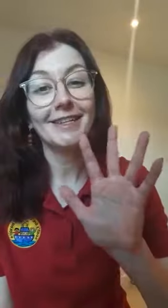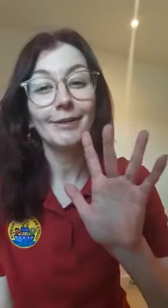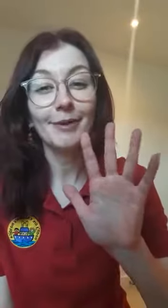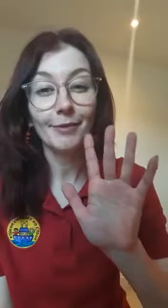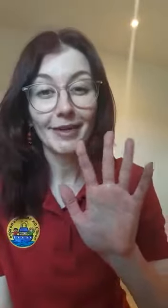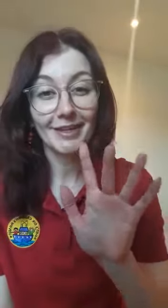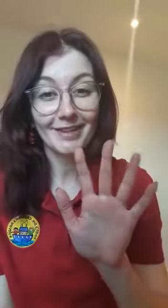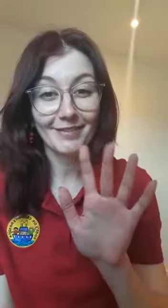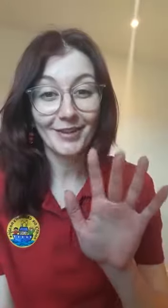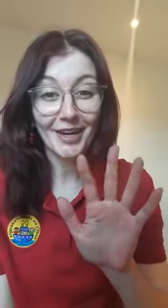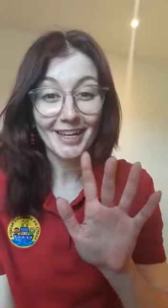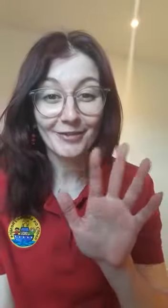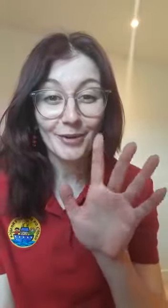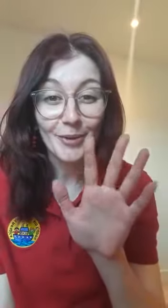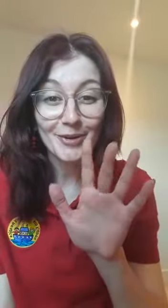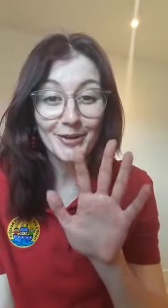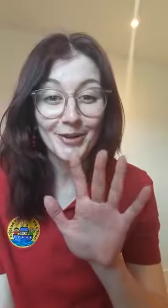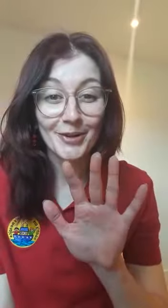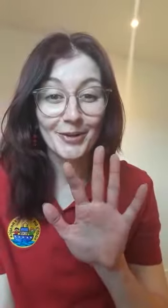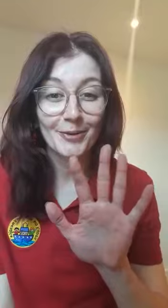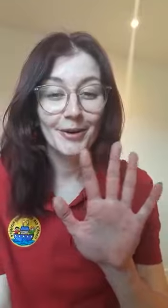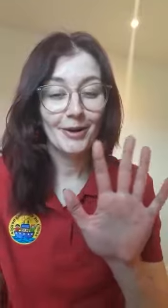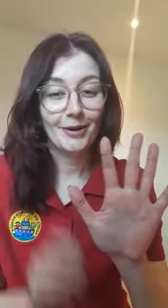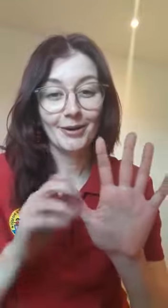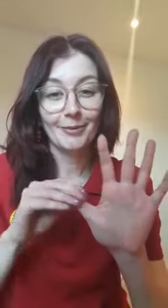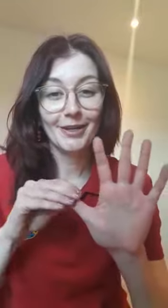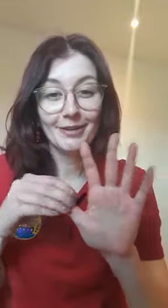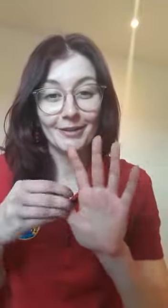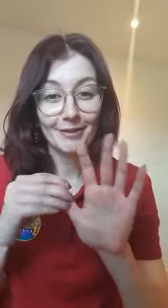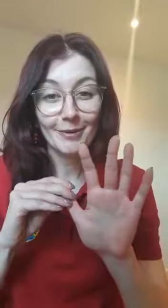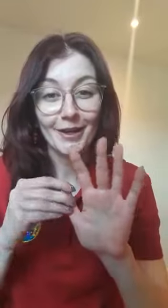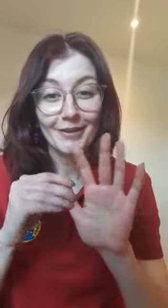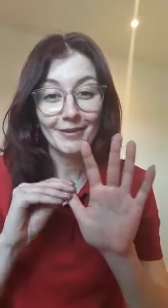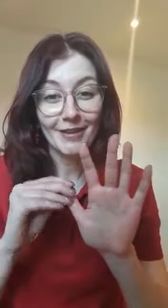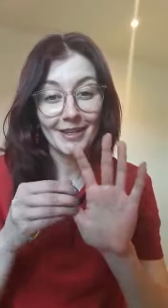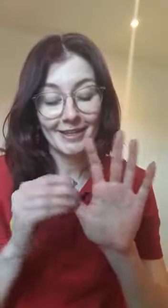a little bit of a wiggle if you can, if you want to, or you can wiggle someone else's fingers.